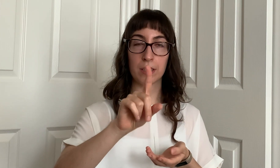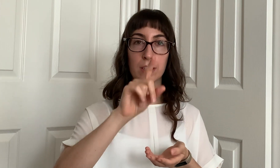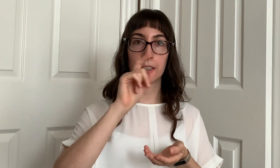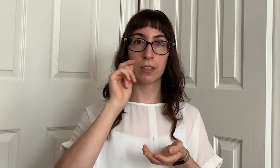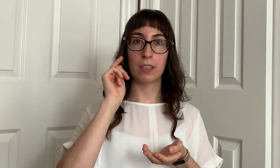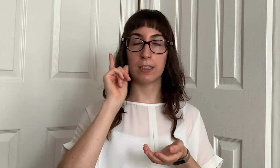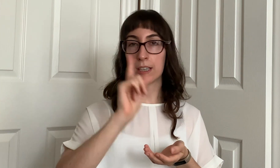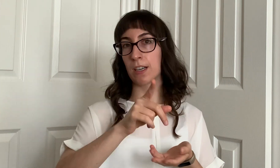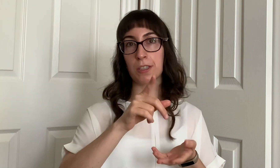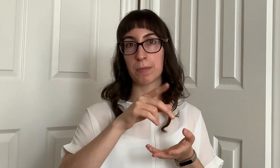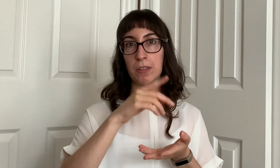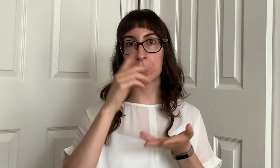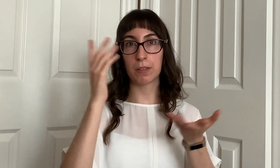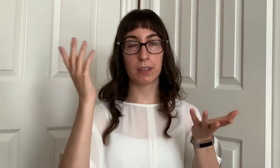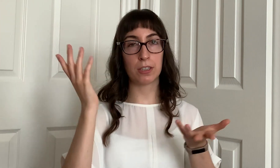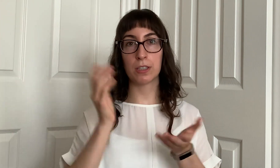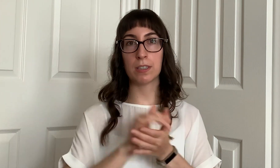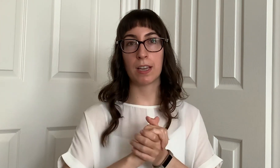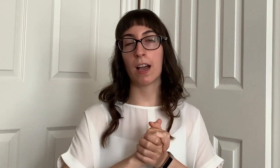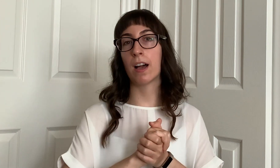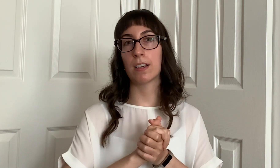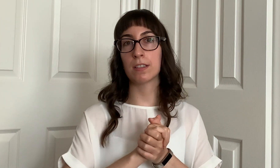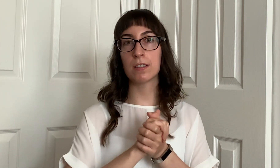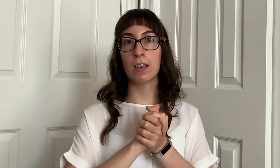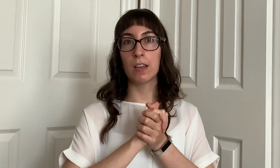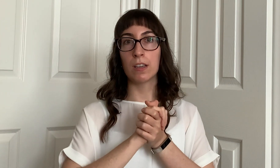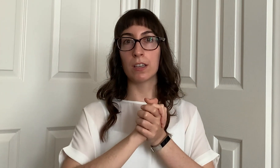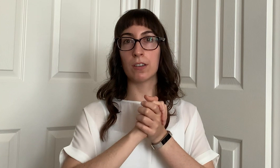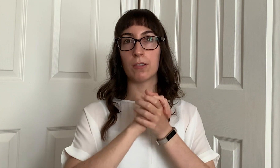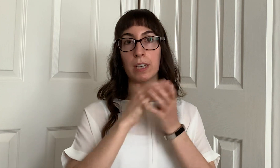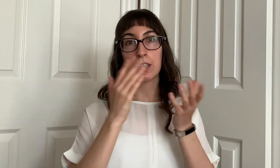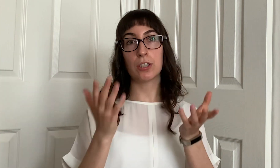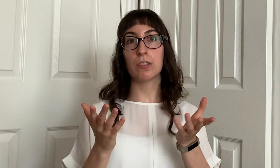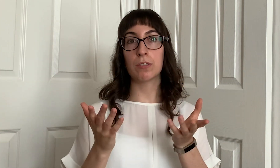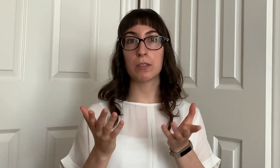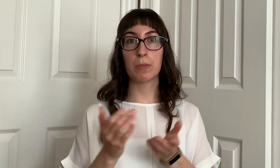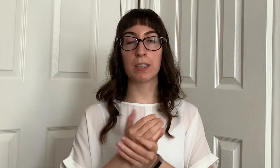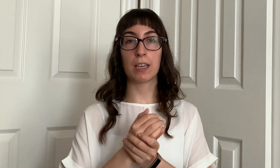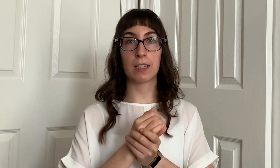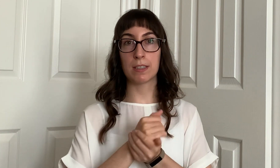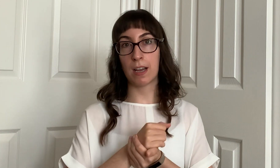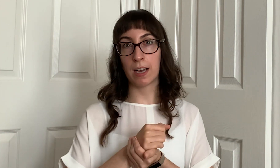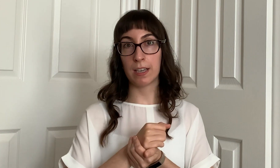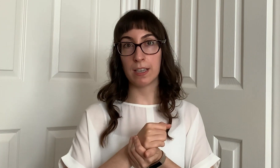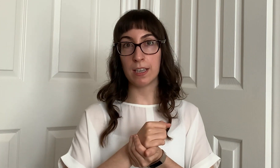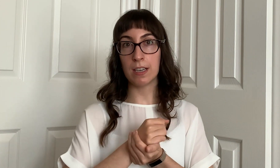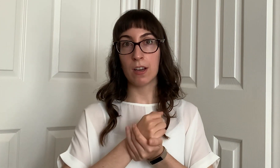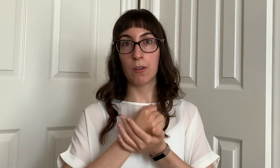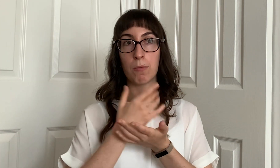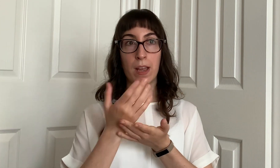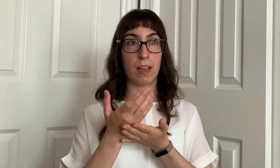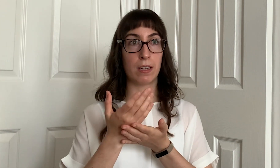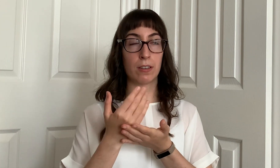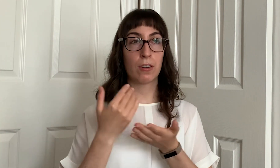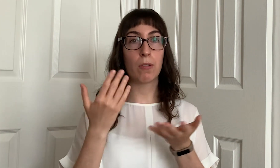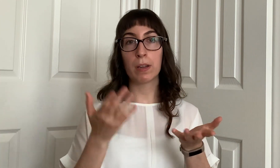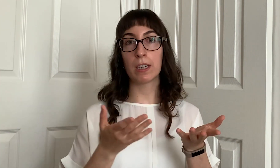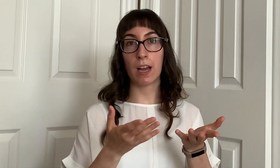and that customer let's just say has you know issues with anxiety when going